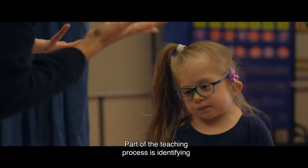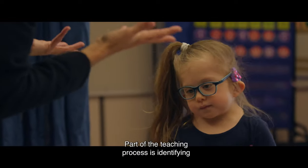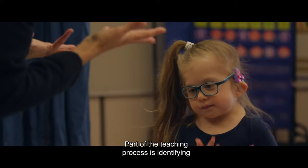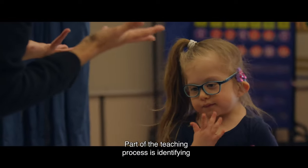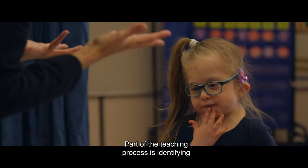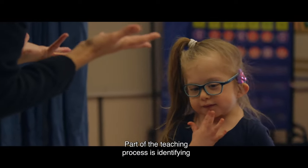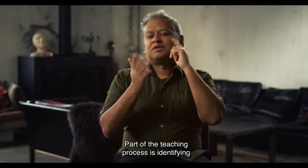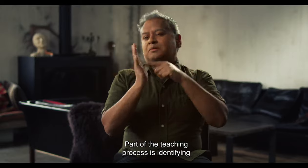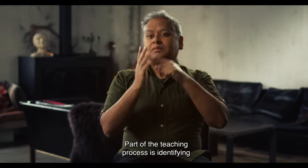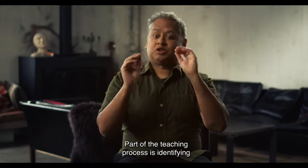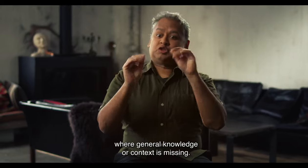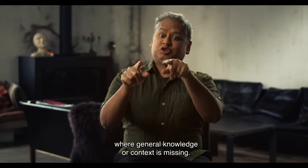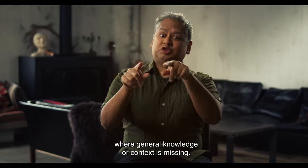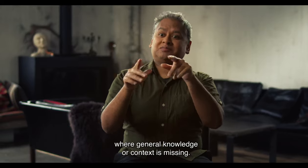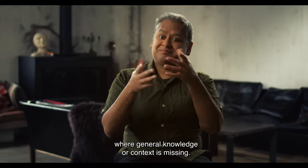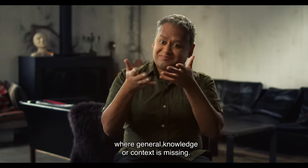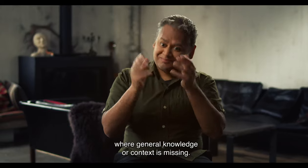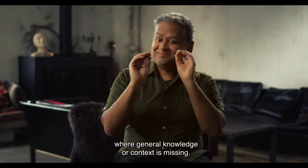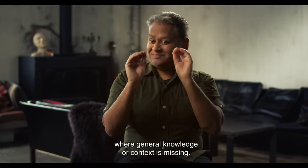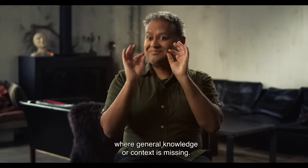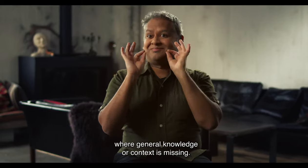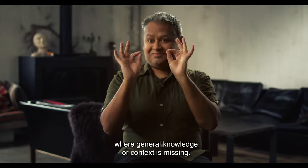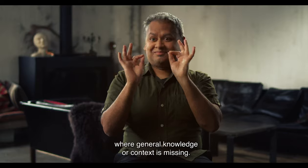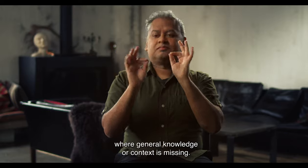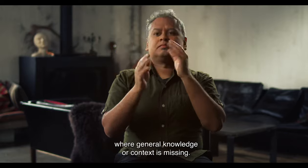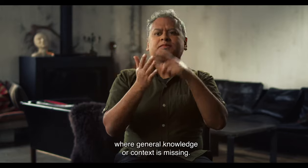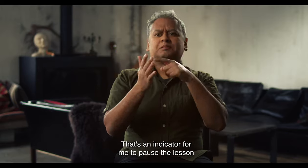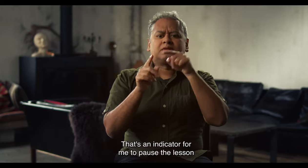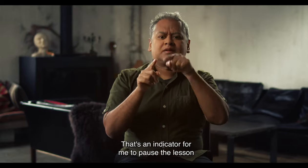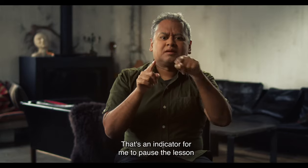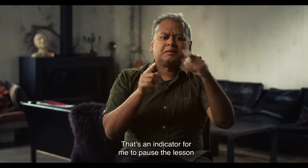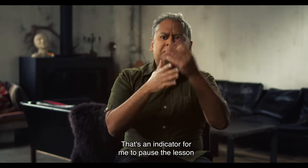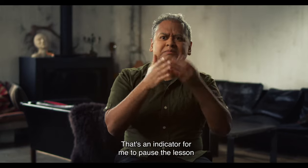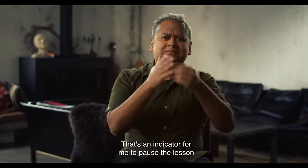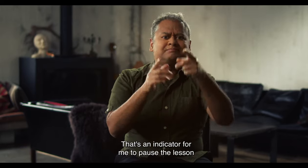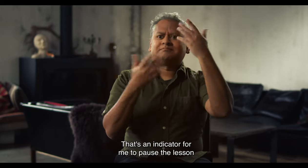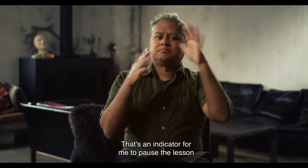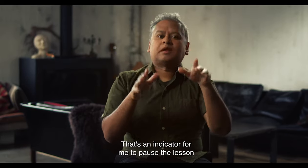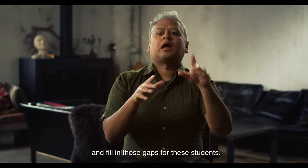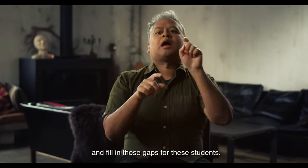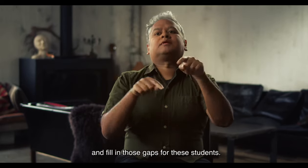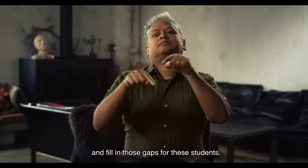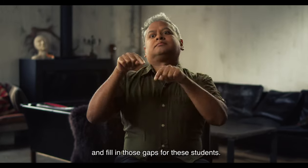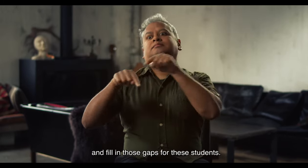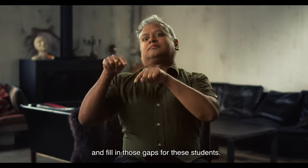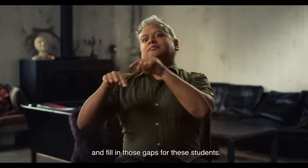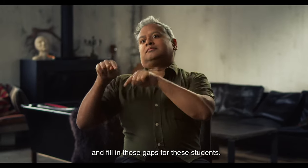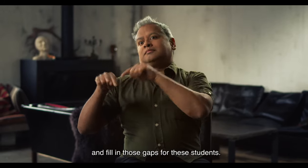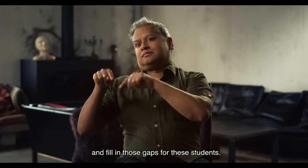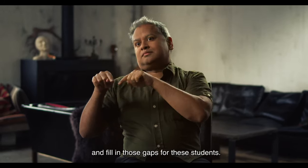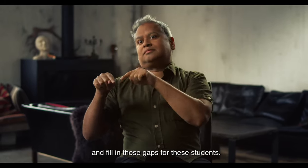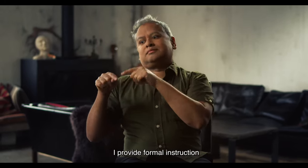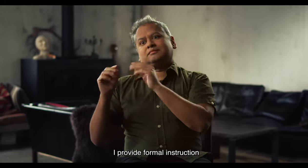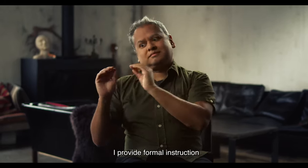Part of the teaching process is identifying where general knowledge or context is missing. That's an indicator for me to pause the lesson and fill in those gaps for